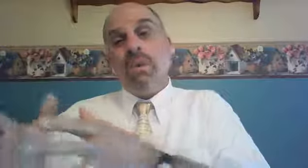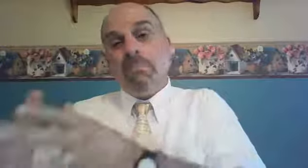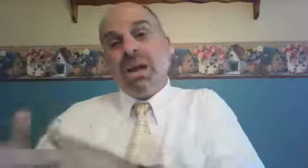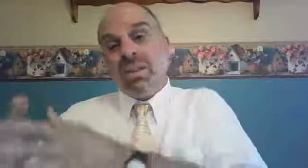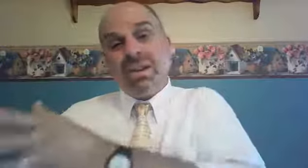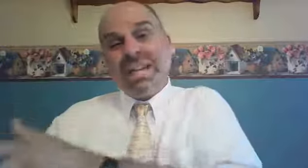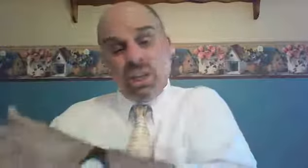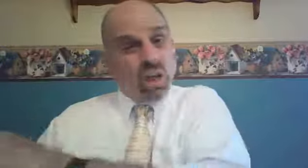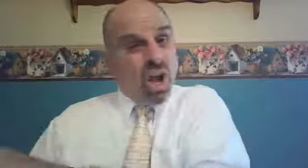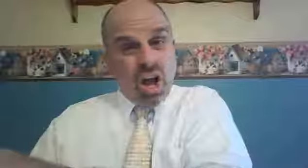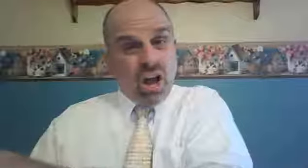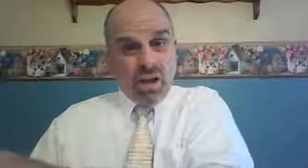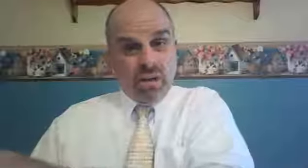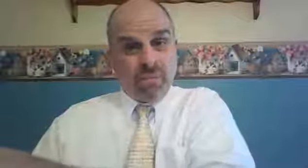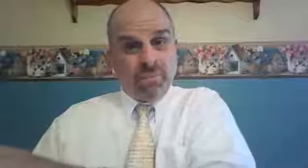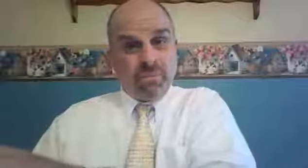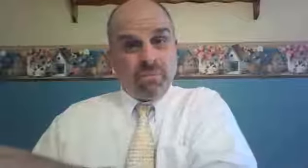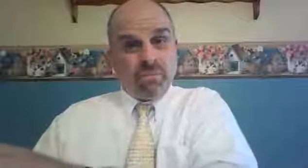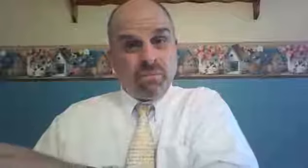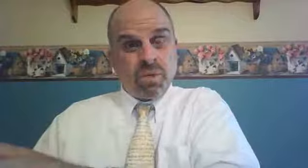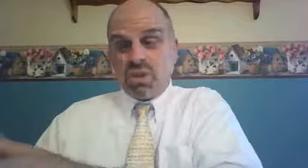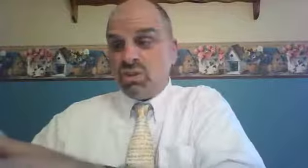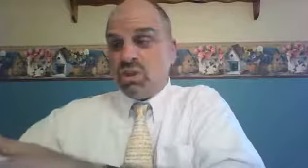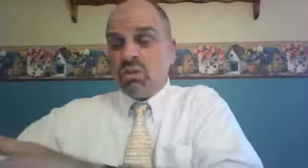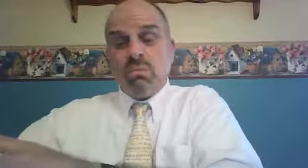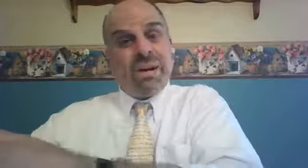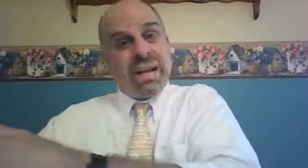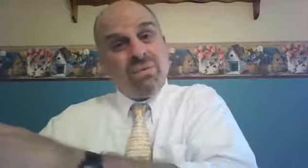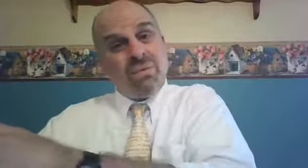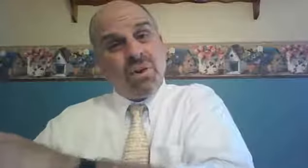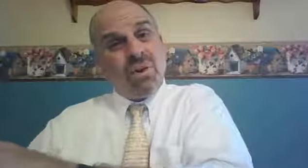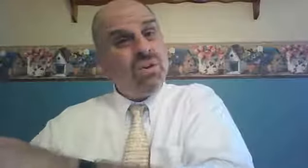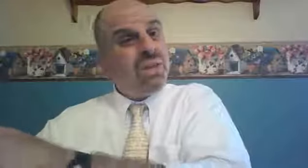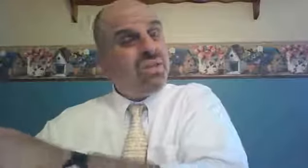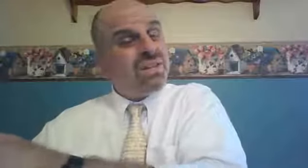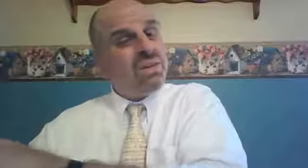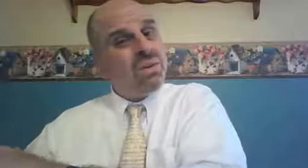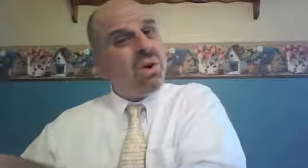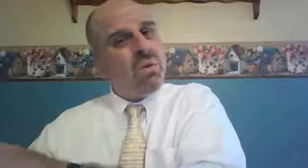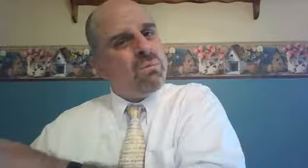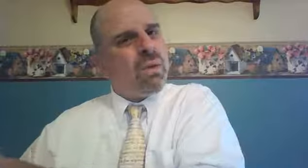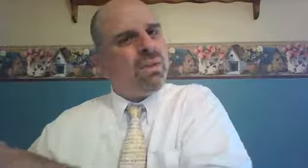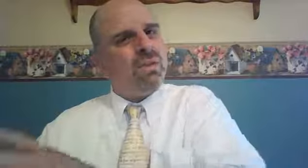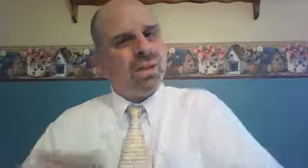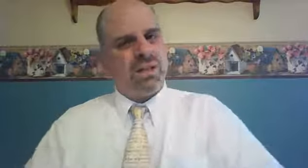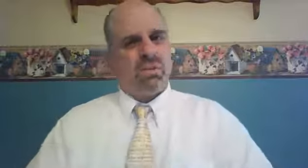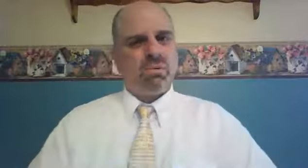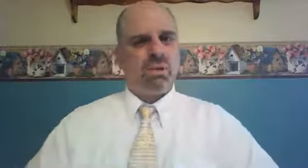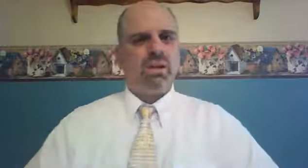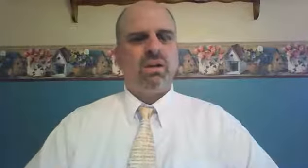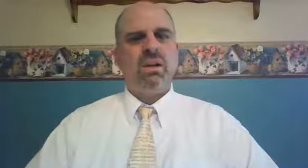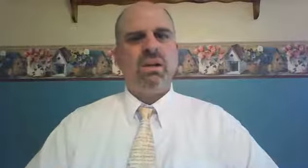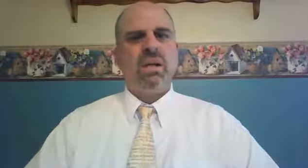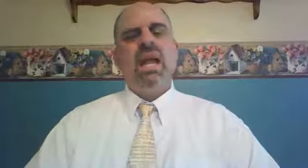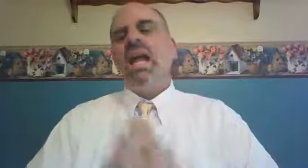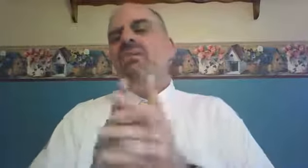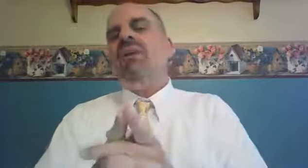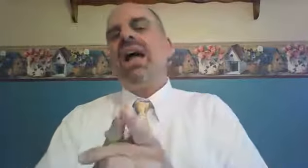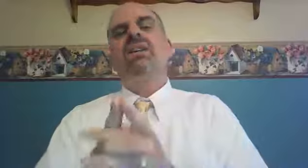mother-in-law. She shows more love for her than she does her own mother at this point. In fact,